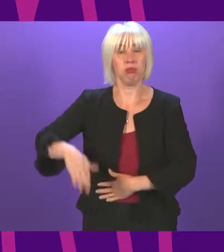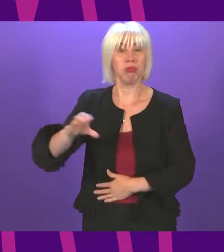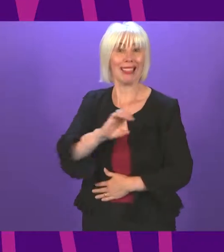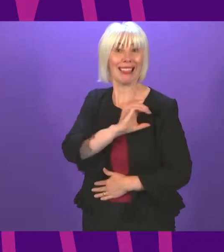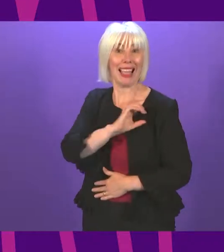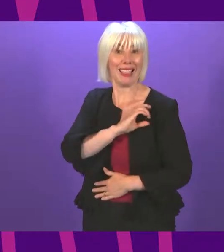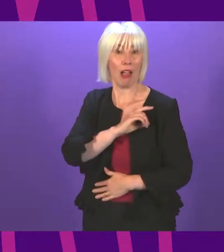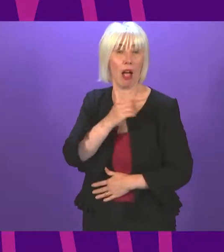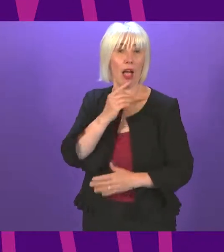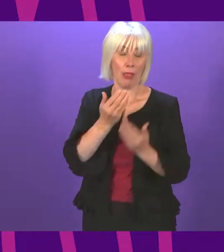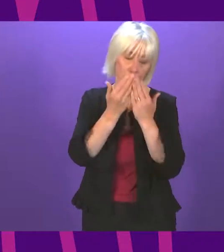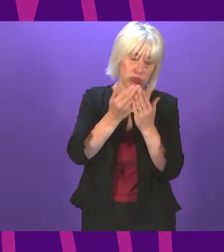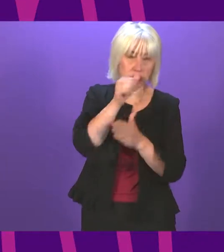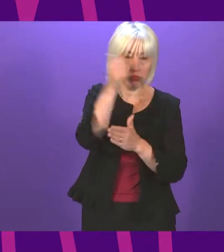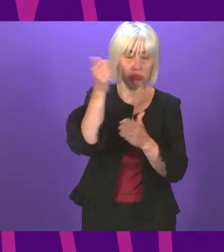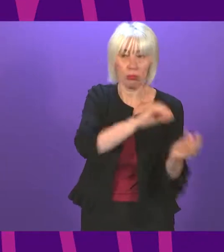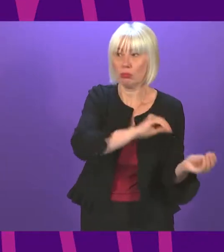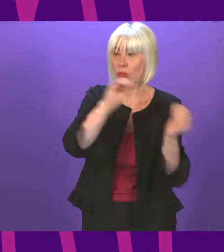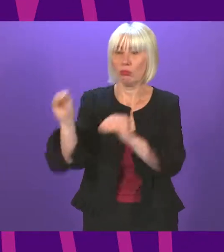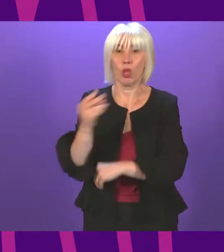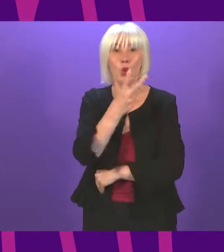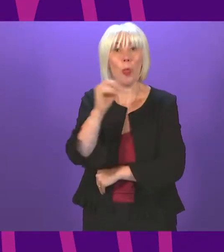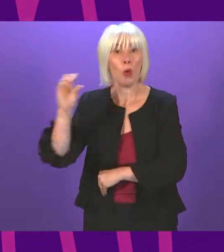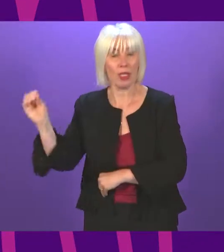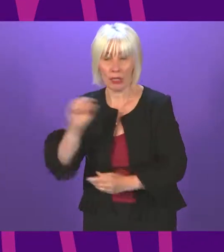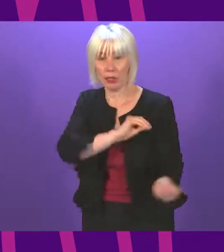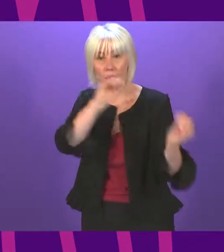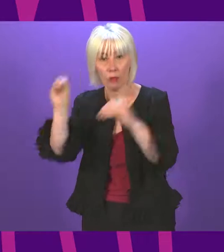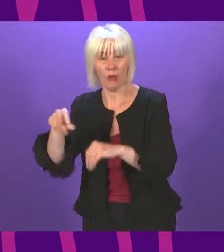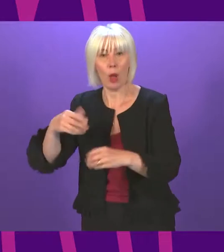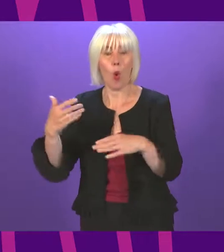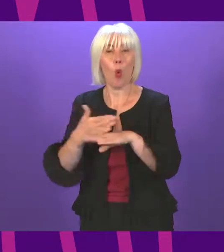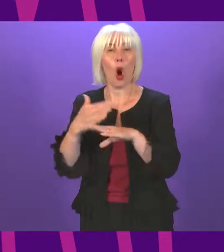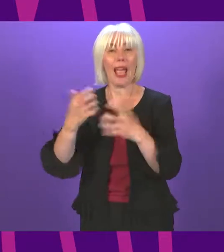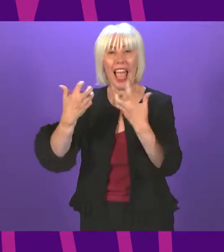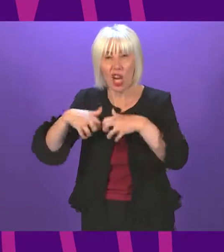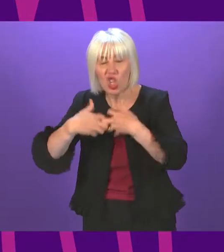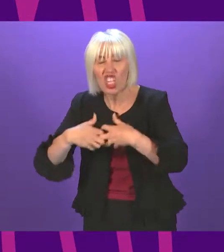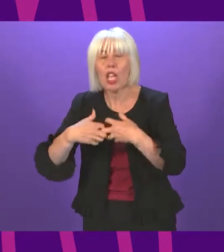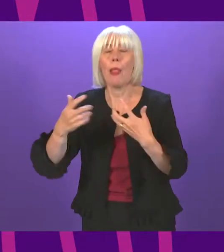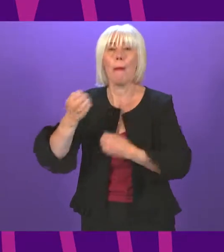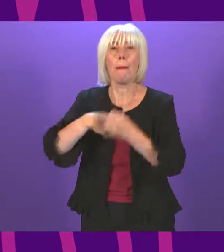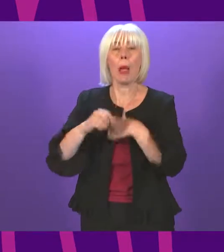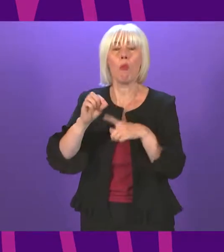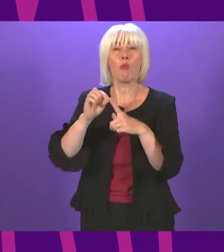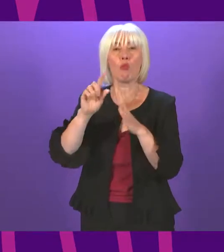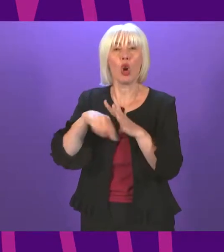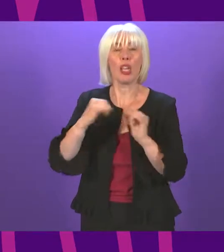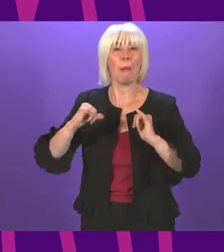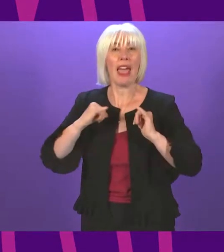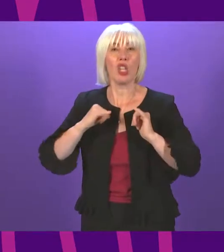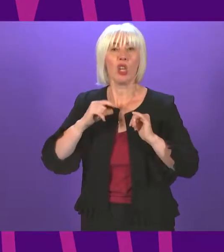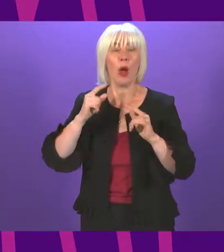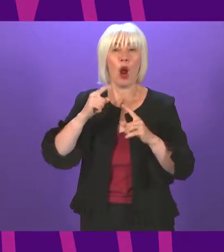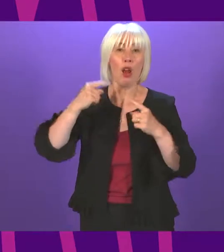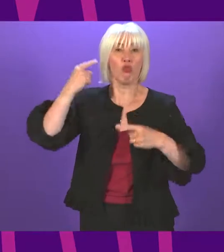moved here to Scotland in 2000. Since then, she has been working as an engineer and then a project manager in the renewable sector, which